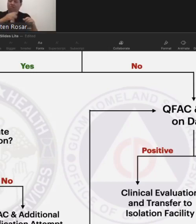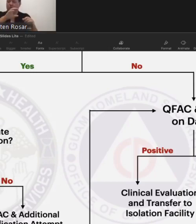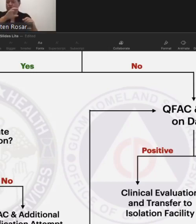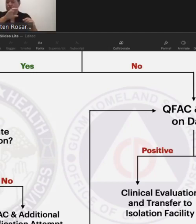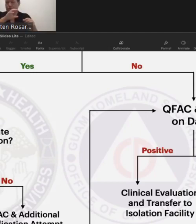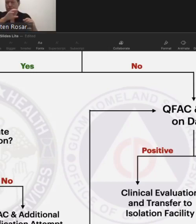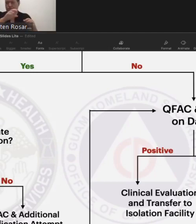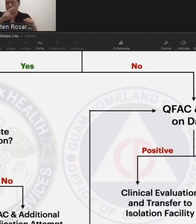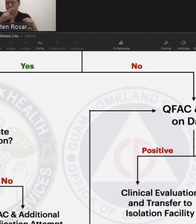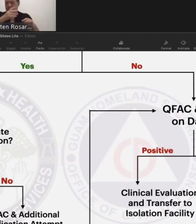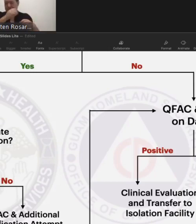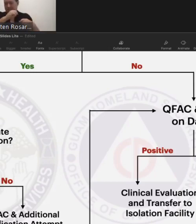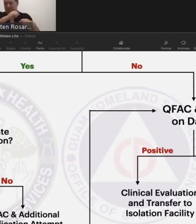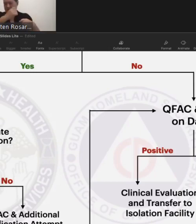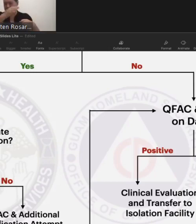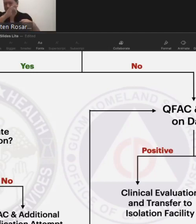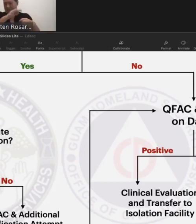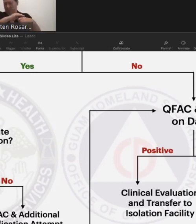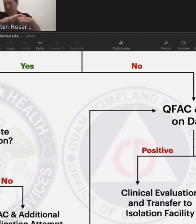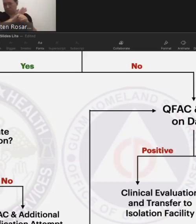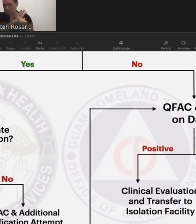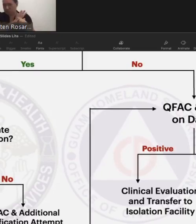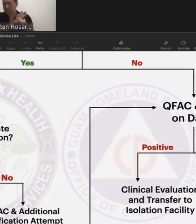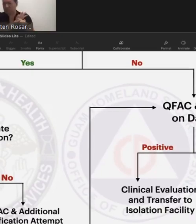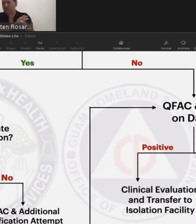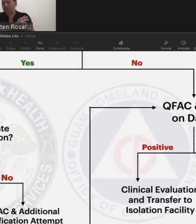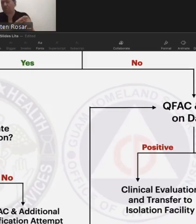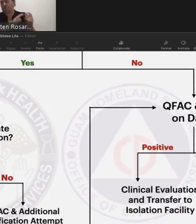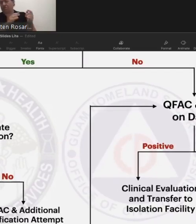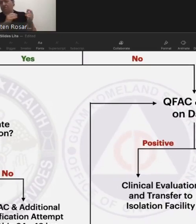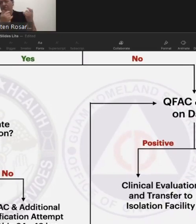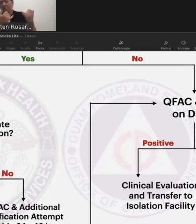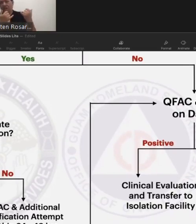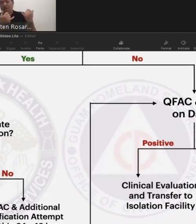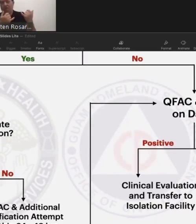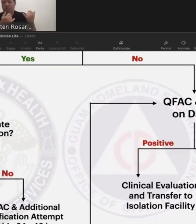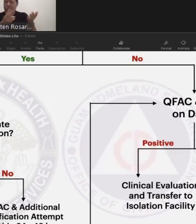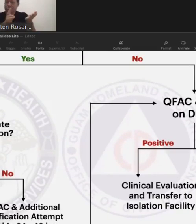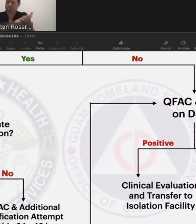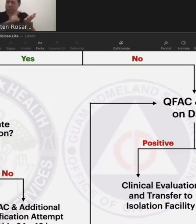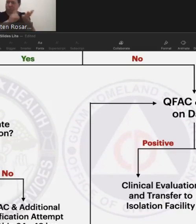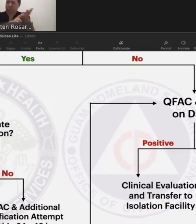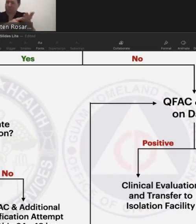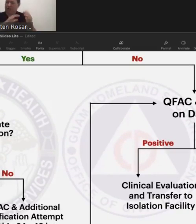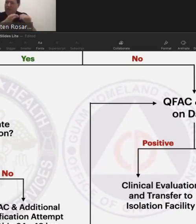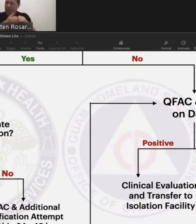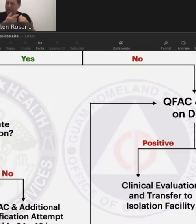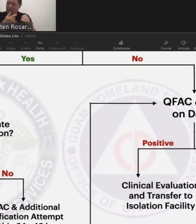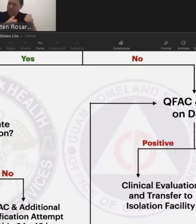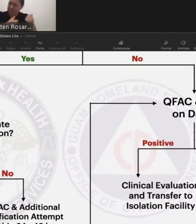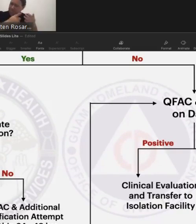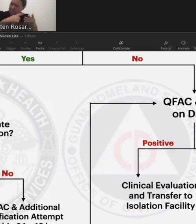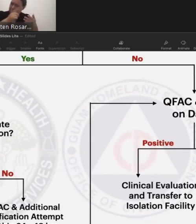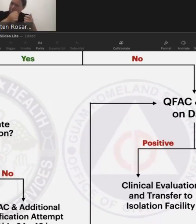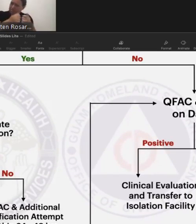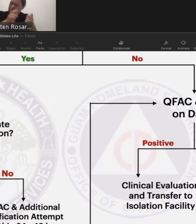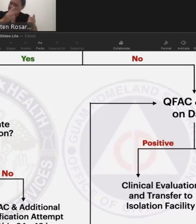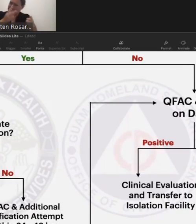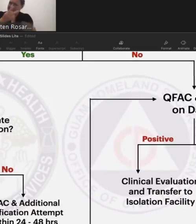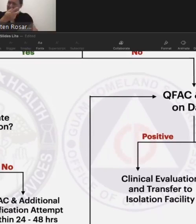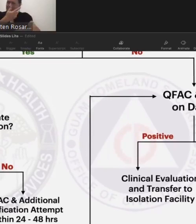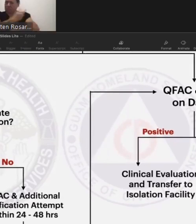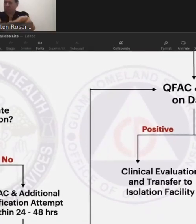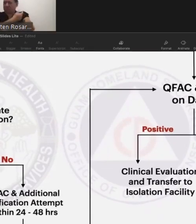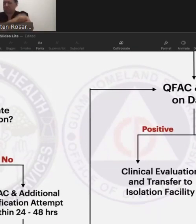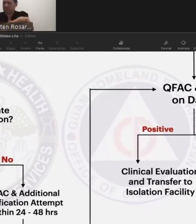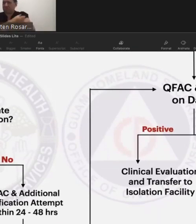Penalty of Perjury Now the Bigger Question here Is how to Define Secondary Form of COVID-19 Vaccine Verification And